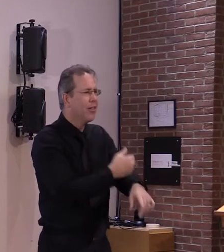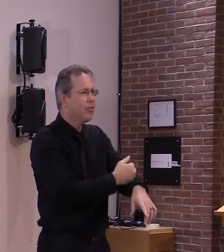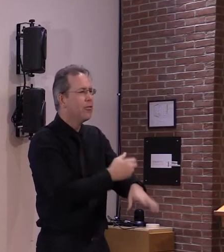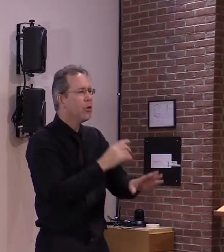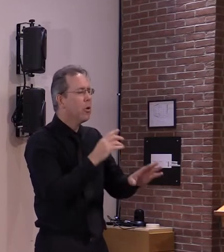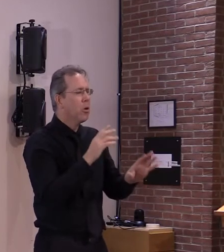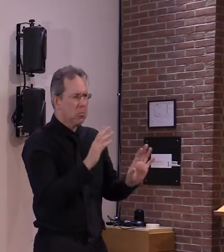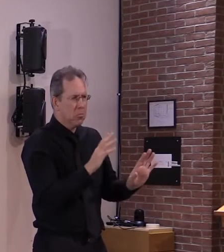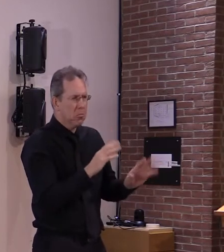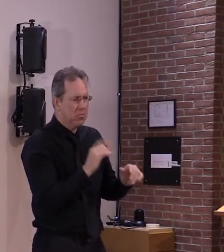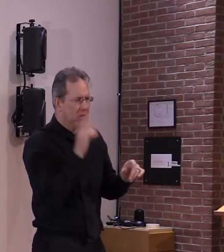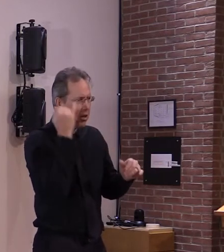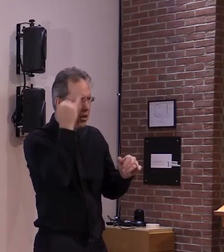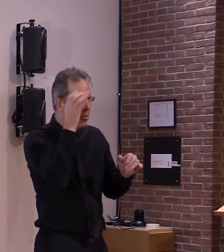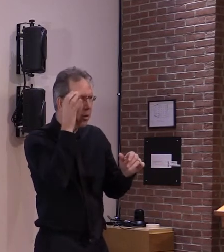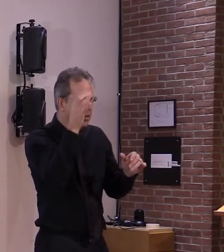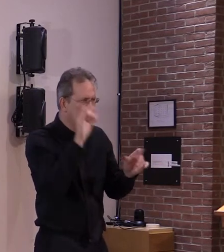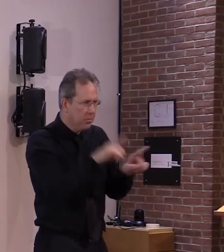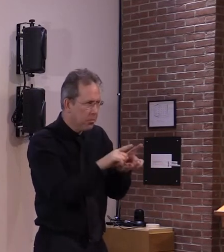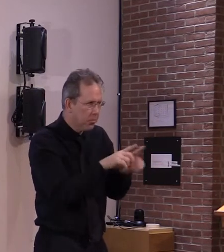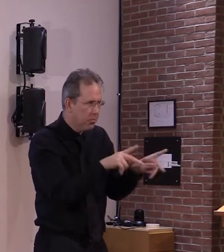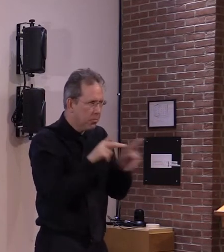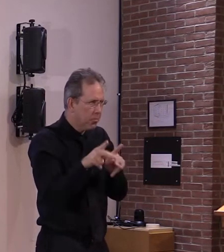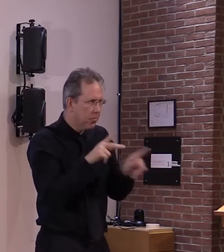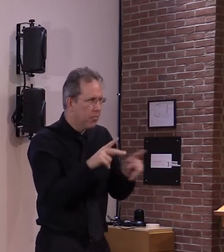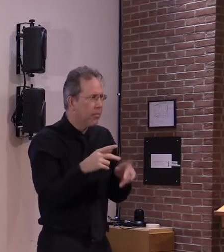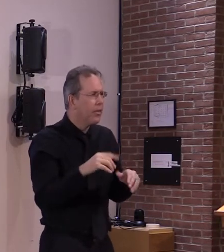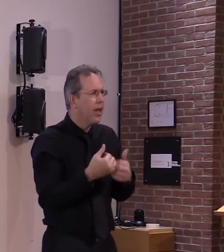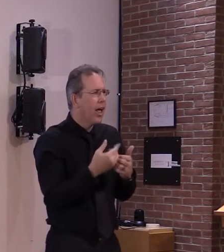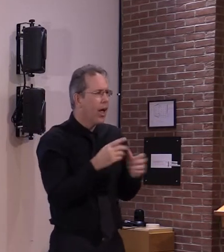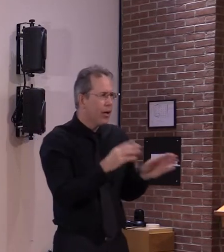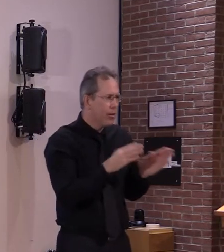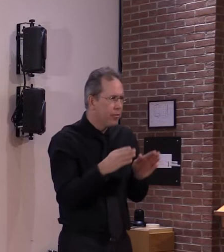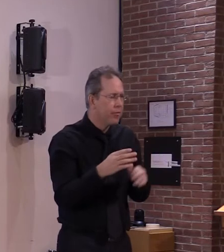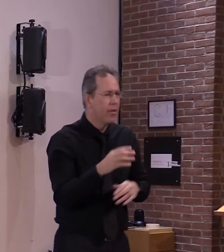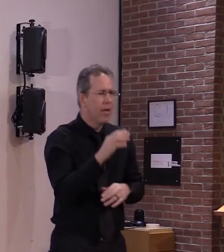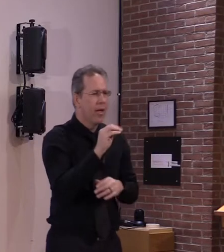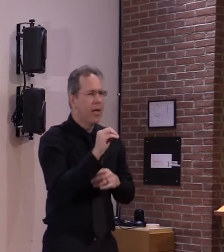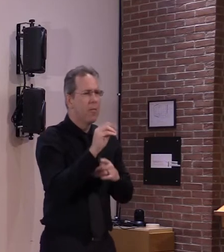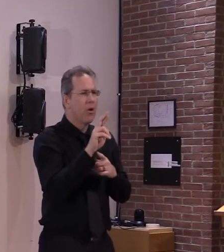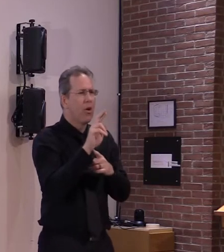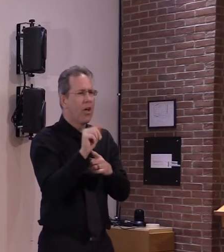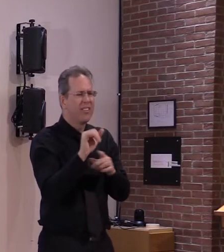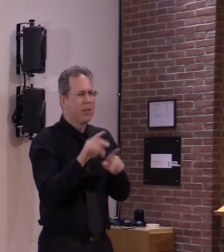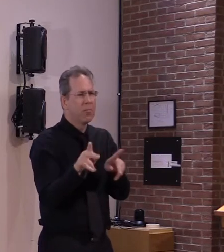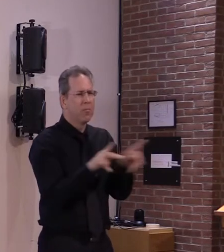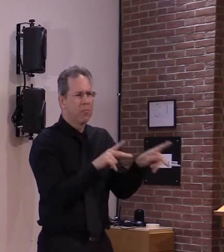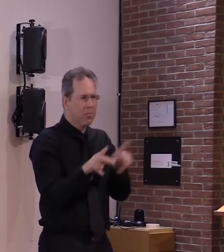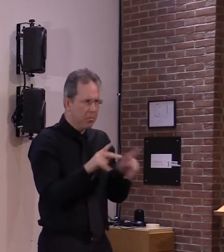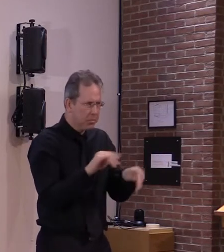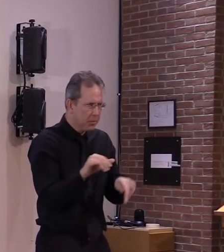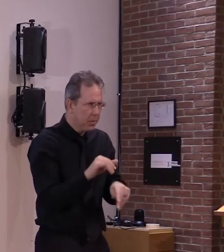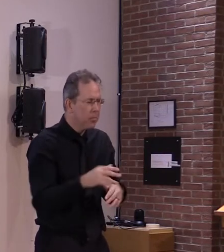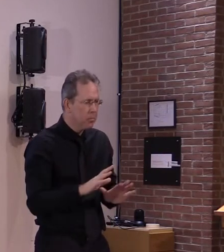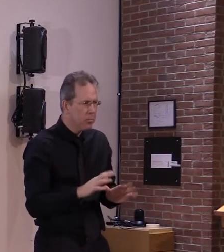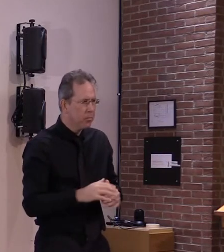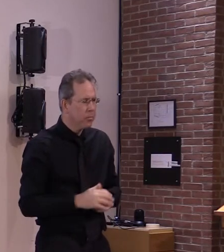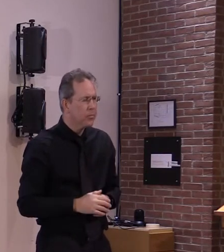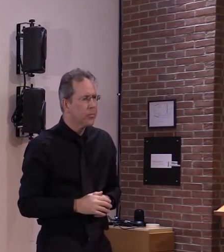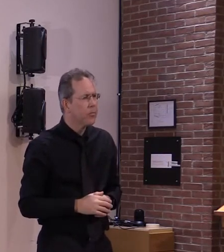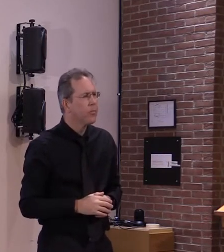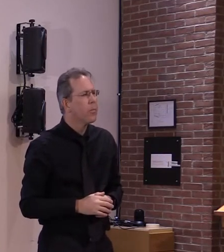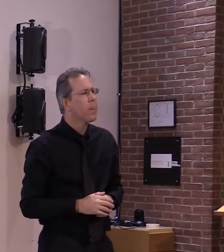some of the older vaccines but what and i'm not going to go into a lengthy explanation during this press conference but the